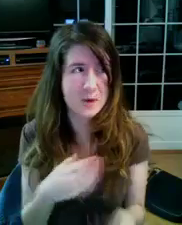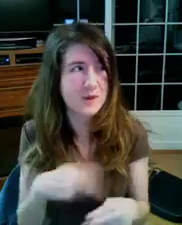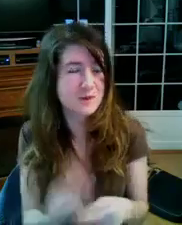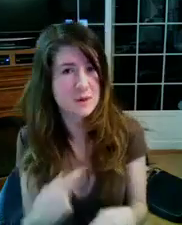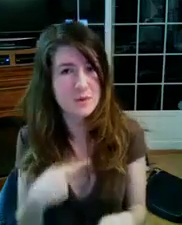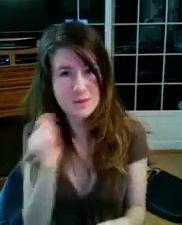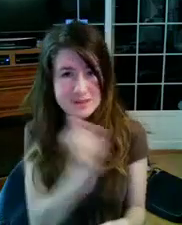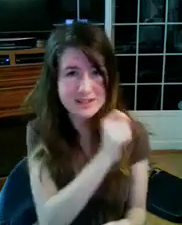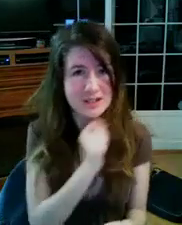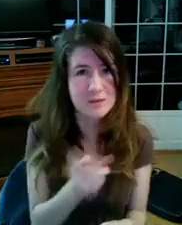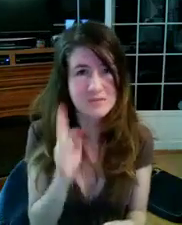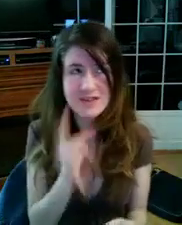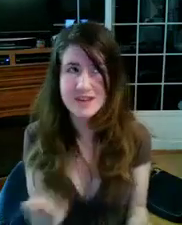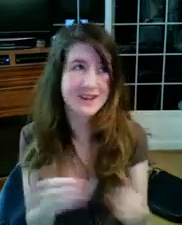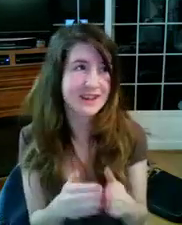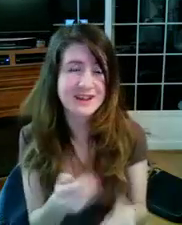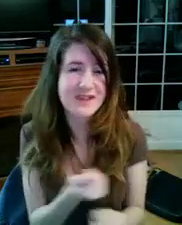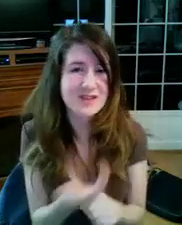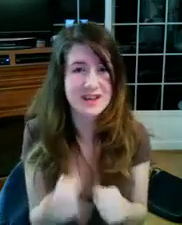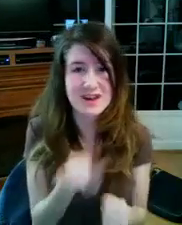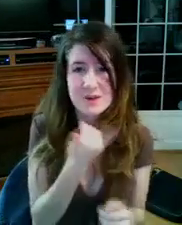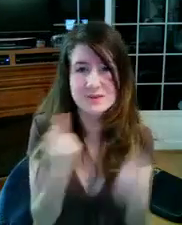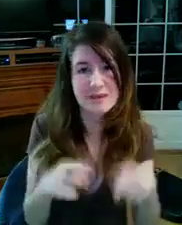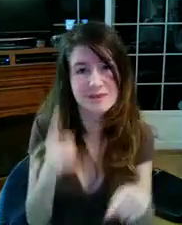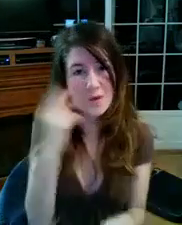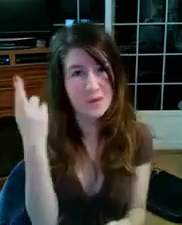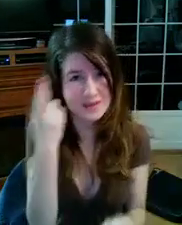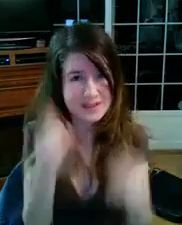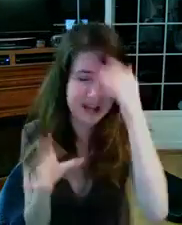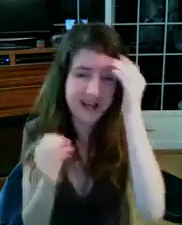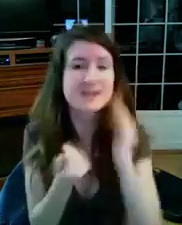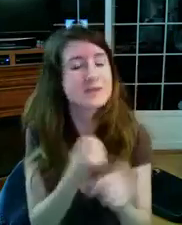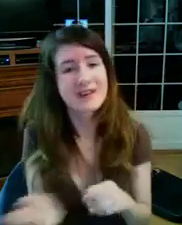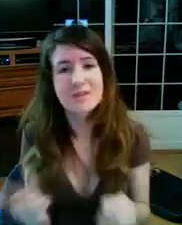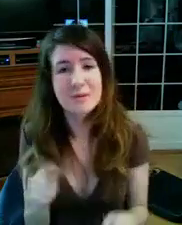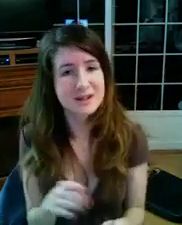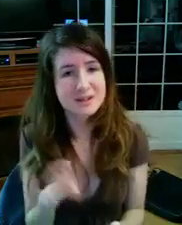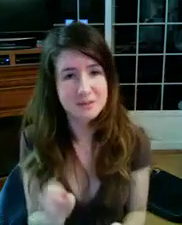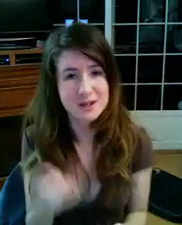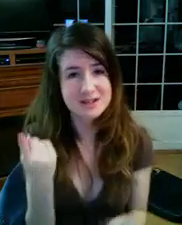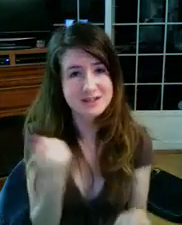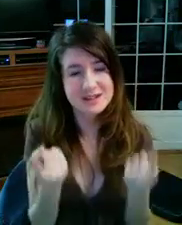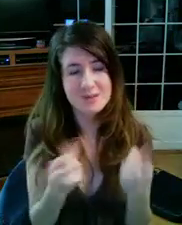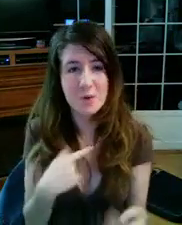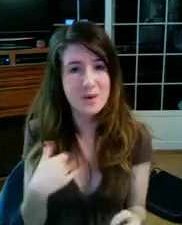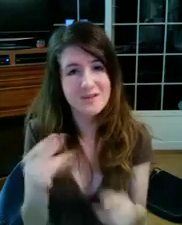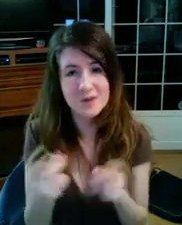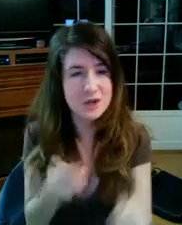like we used to be when we was teenagers, but then of course everything always happens for a reason, I guess it was never meant to be, but it's just something we have no